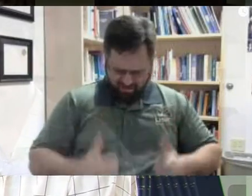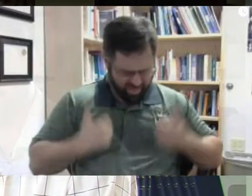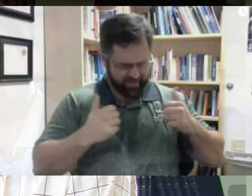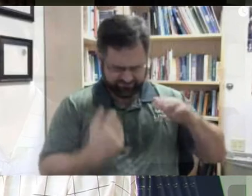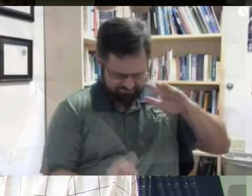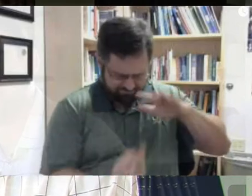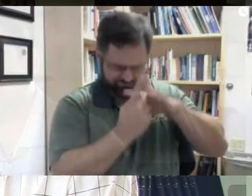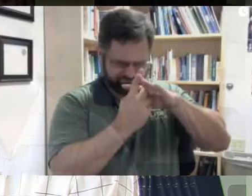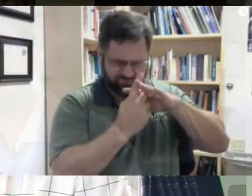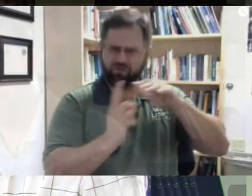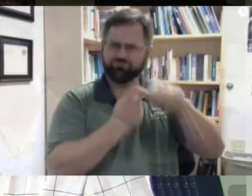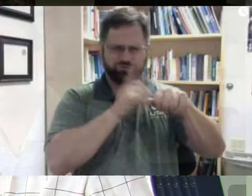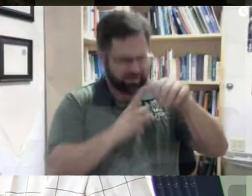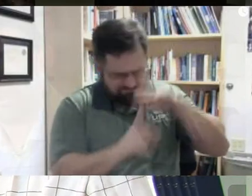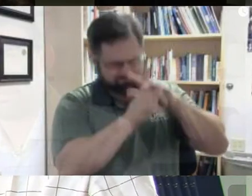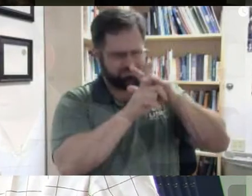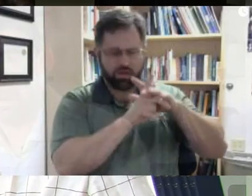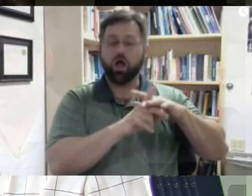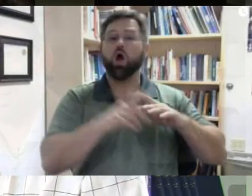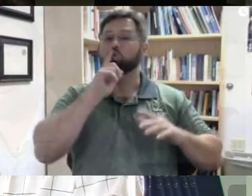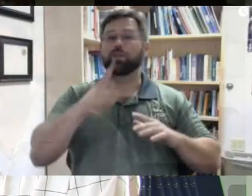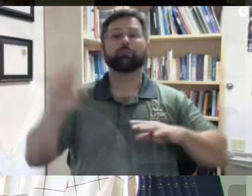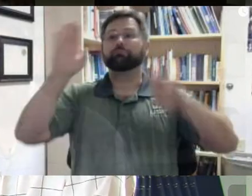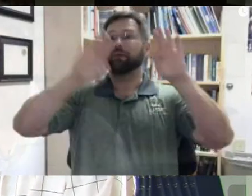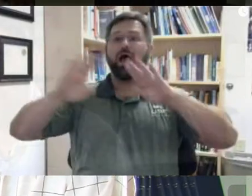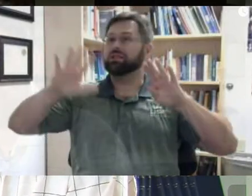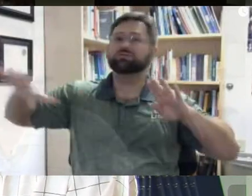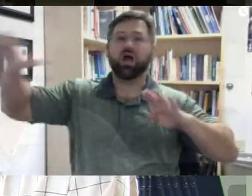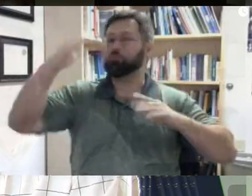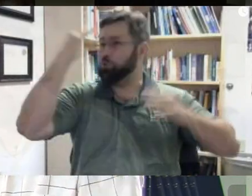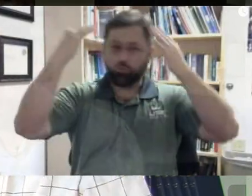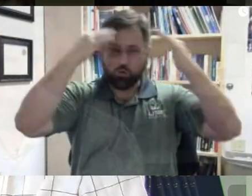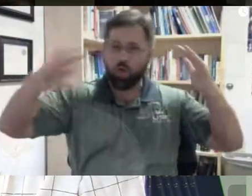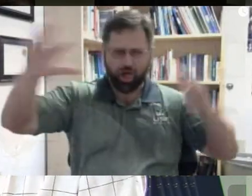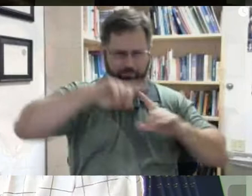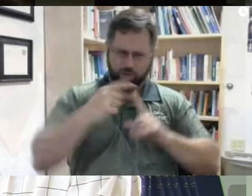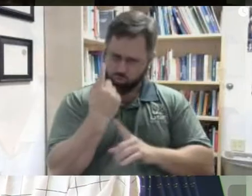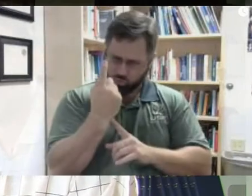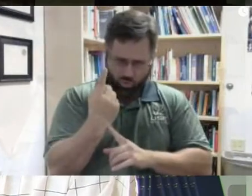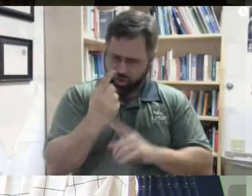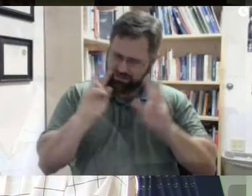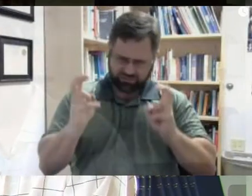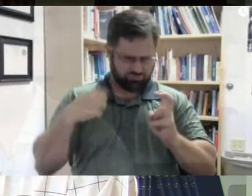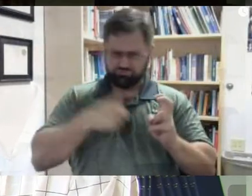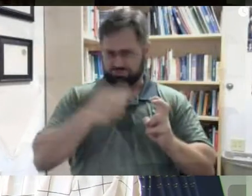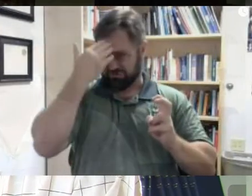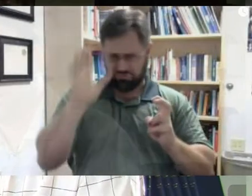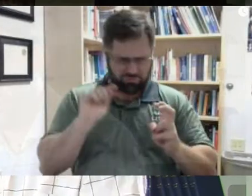biology because complex life arose on our planet only once in 4 billion years of history. We know that because all